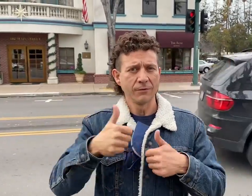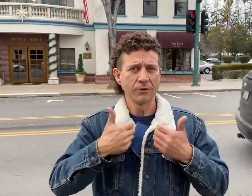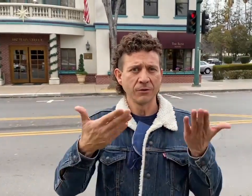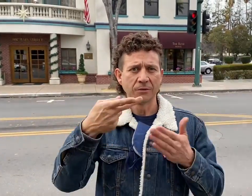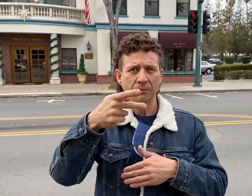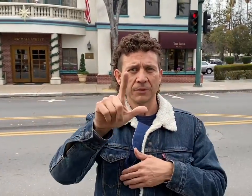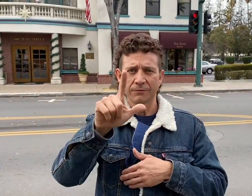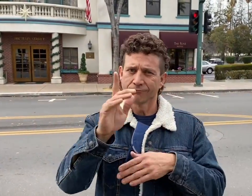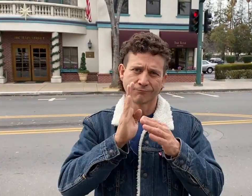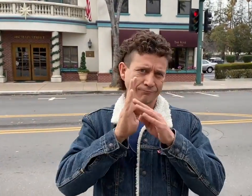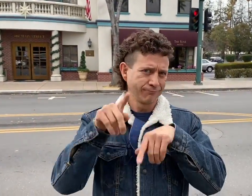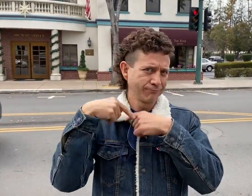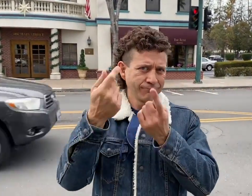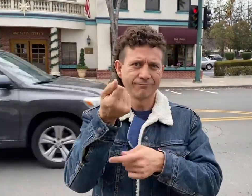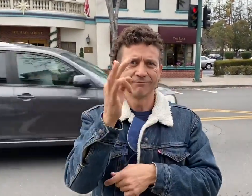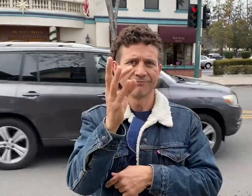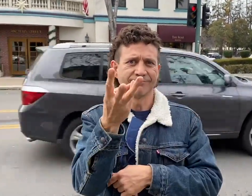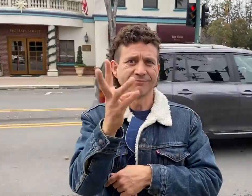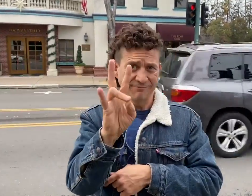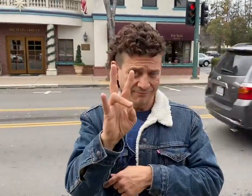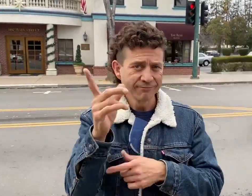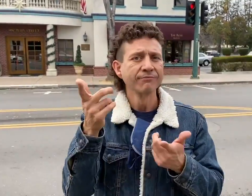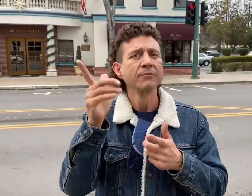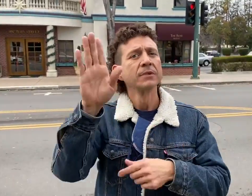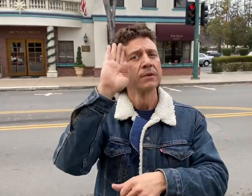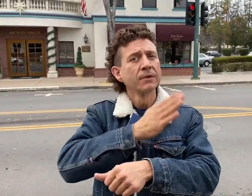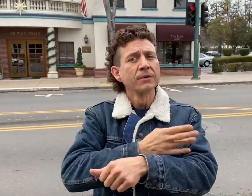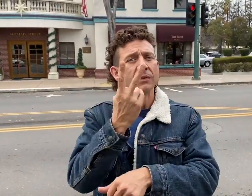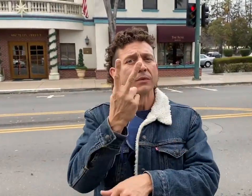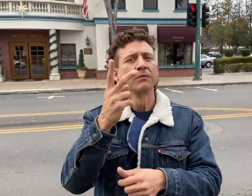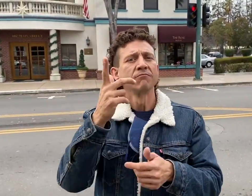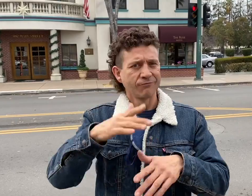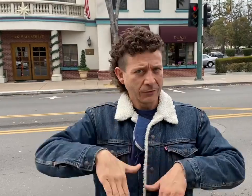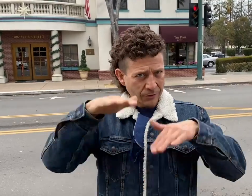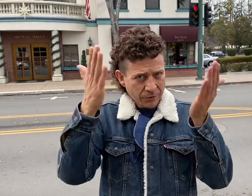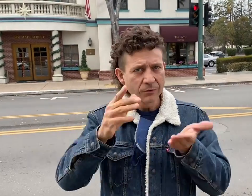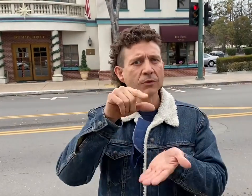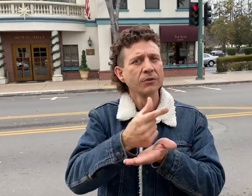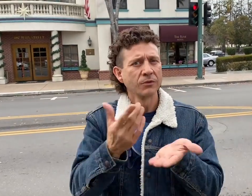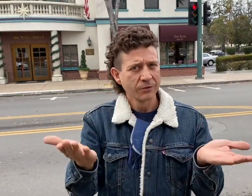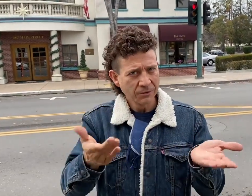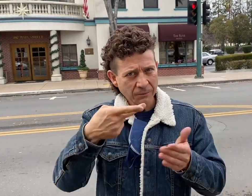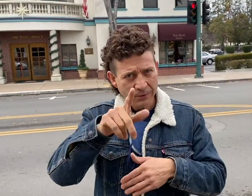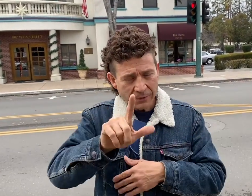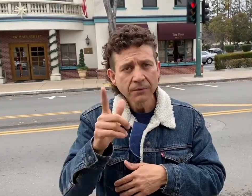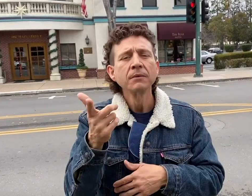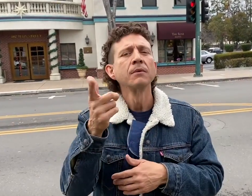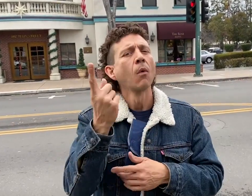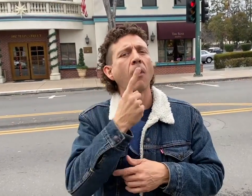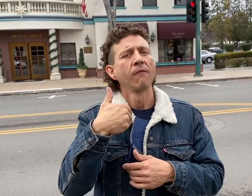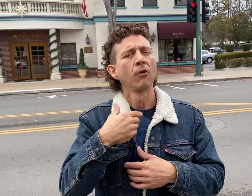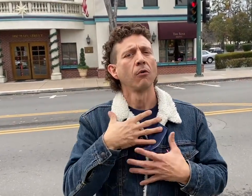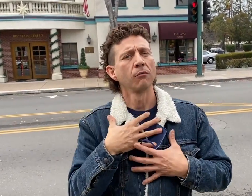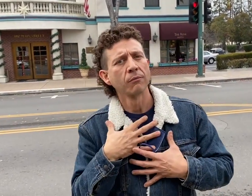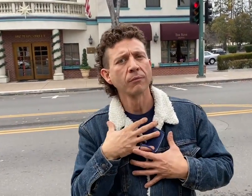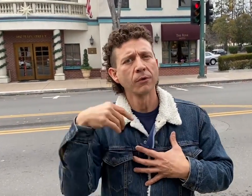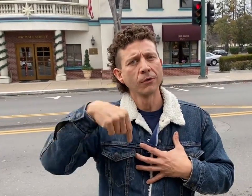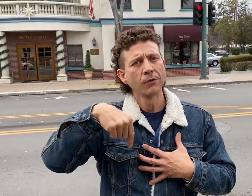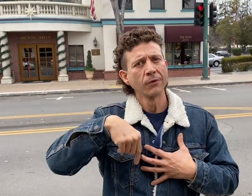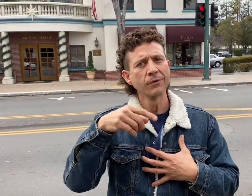and his family have lived here since 67. He raised his sons here where they graduated high school. They always had a soft spot for their hometown, Joe